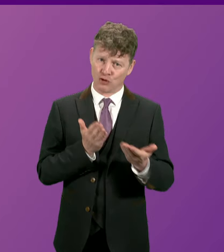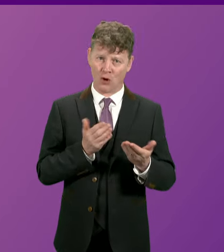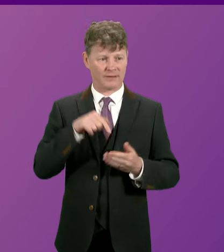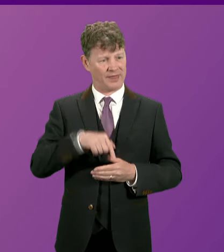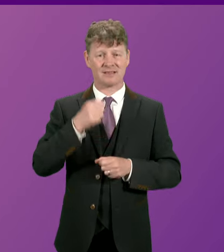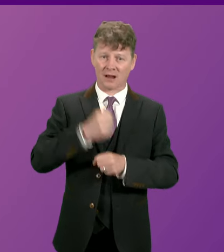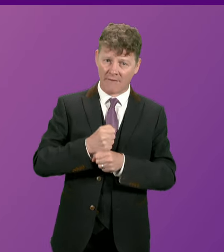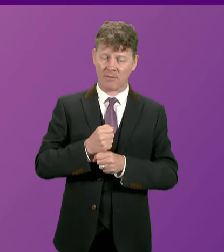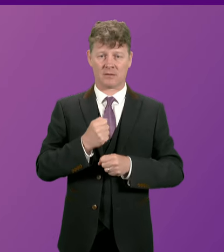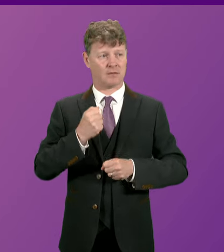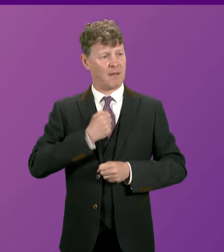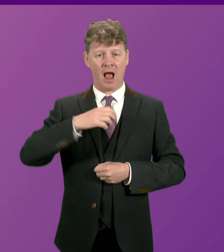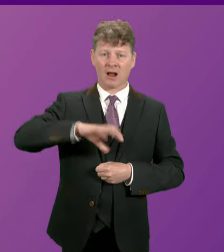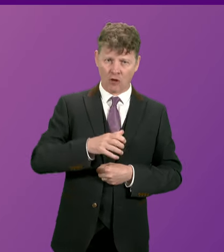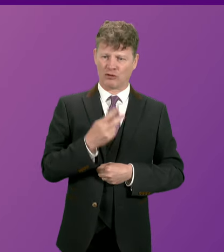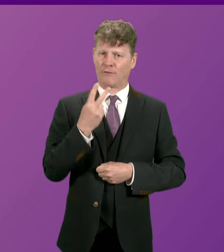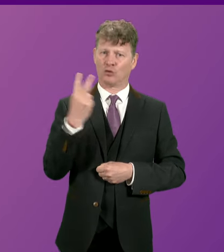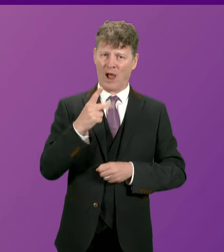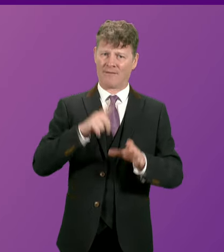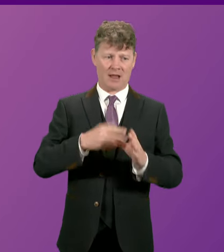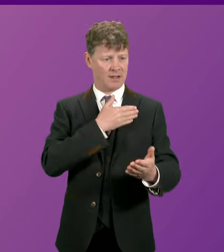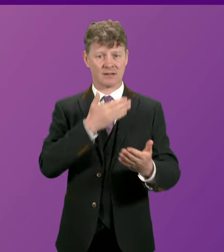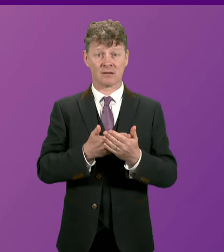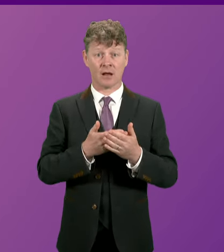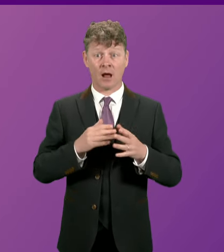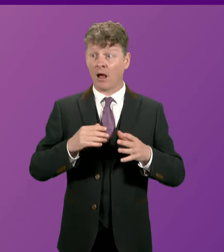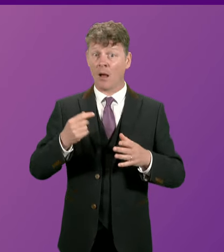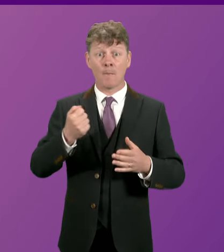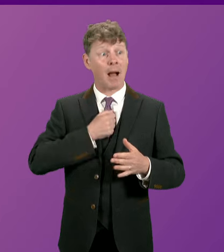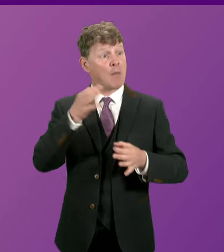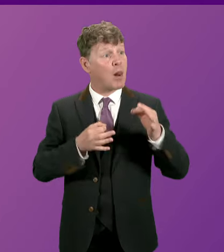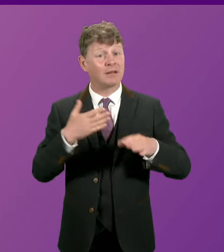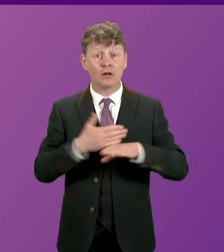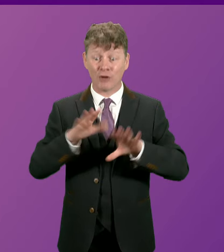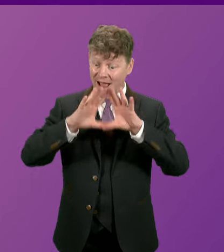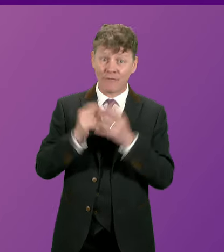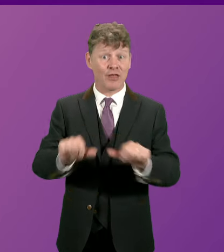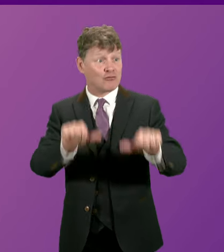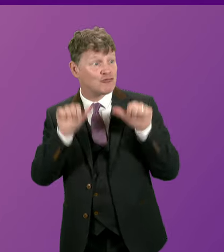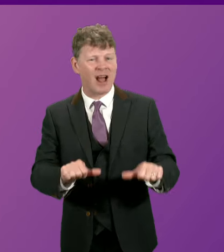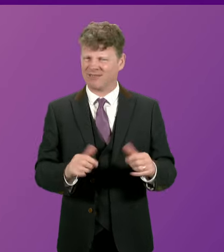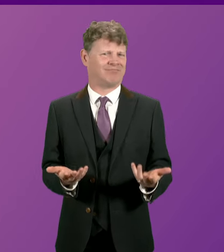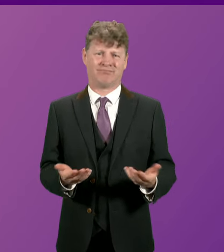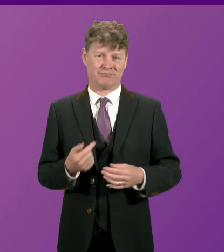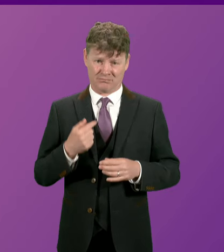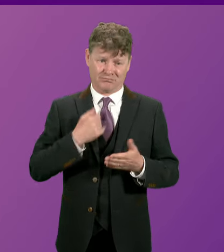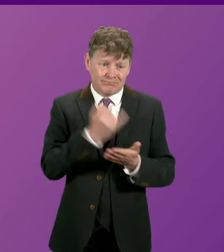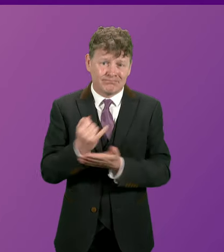government, my country for 12 years on the front benches. Did I get everything right? Absolutely not and that is very evident and very